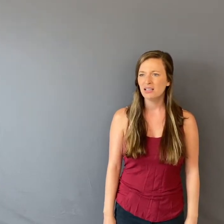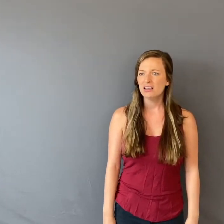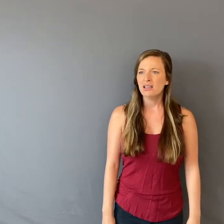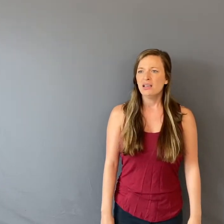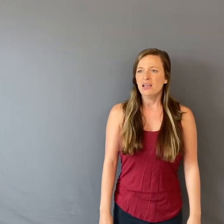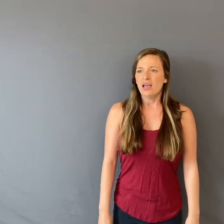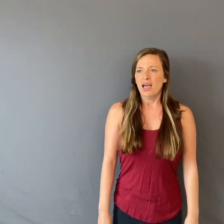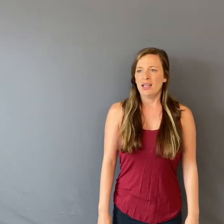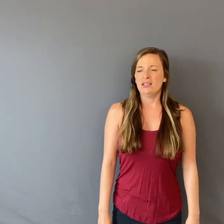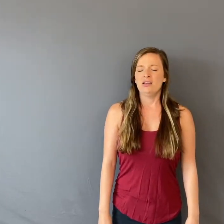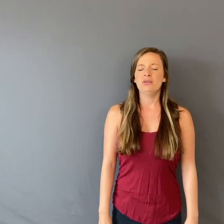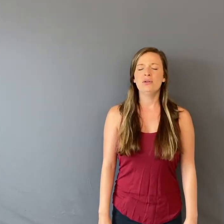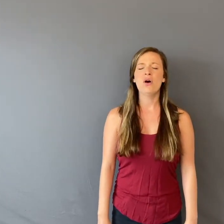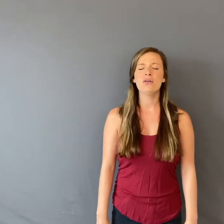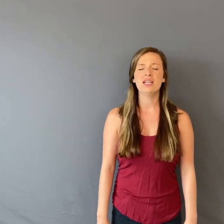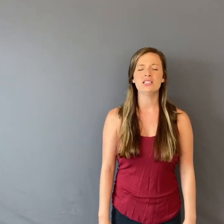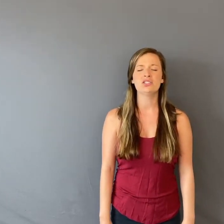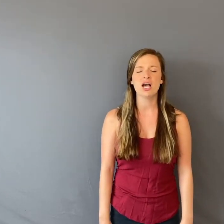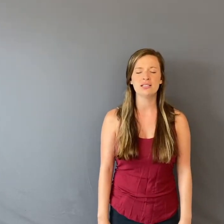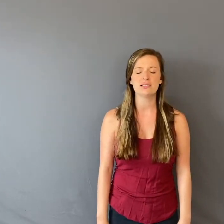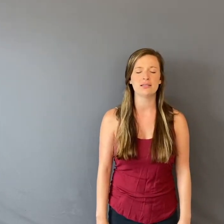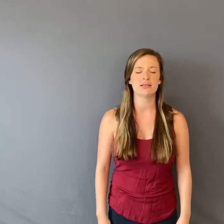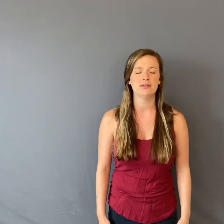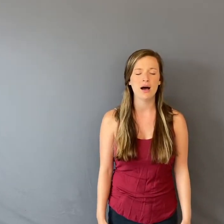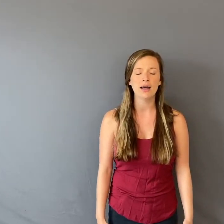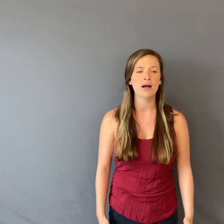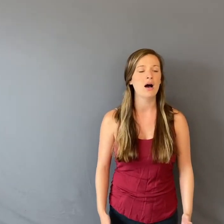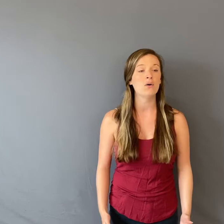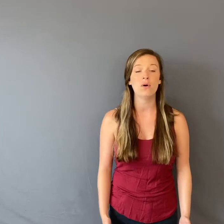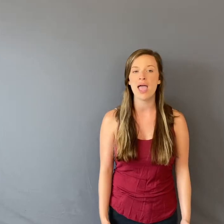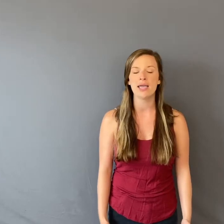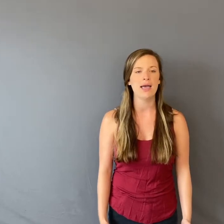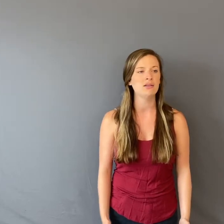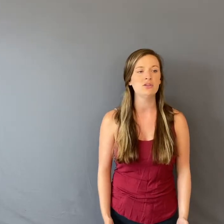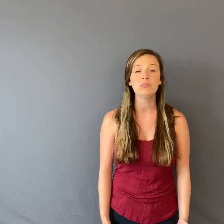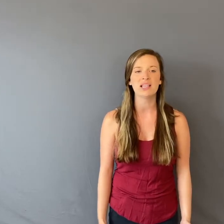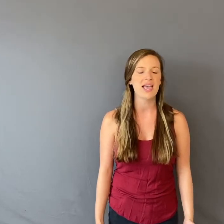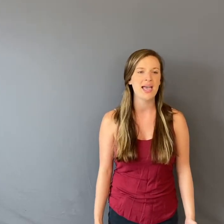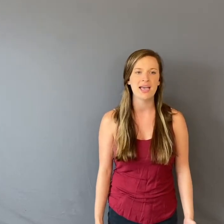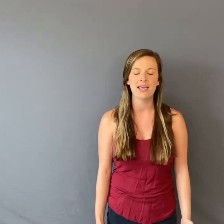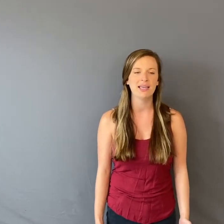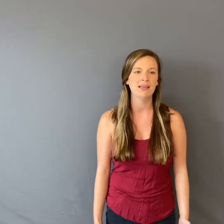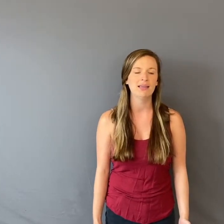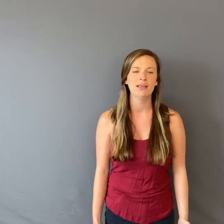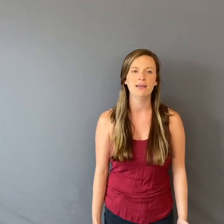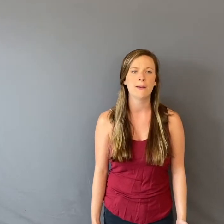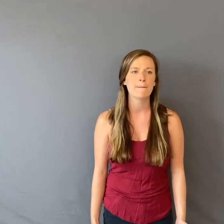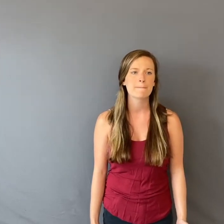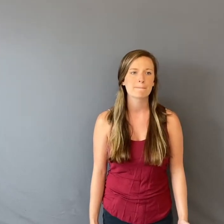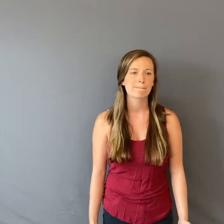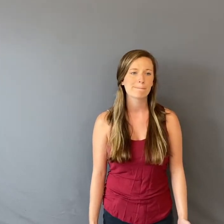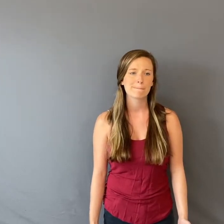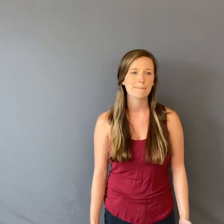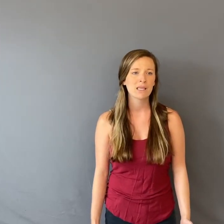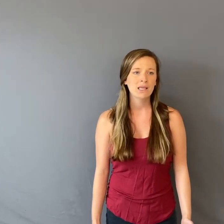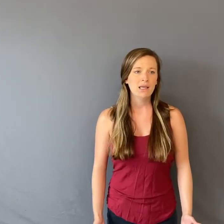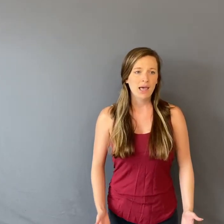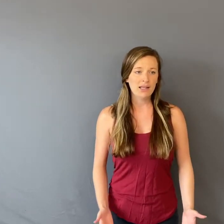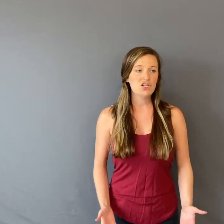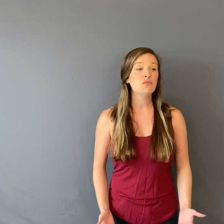And you know that it's just a sonata away And you play And you